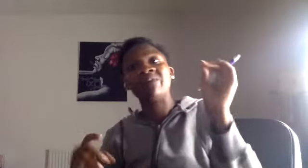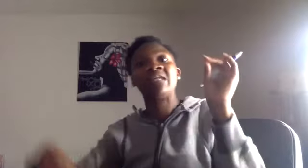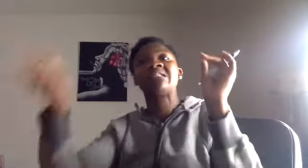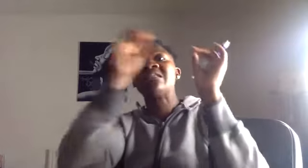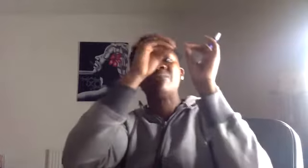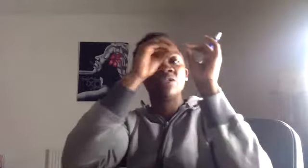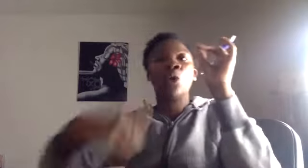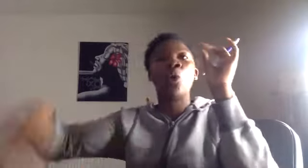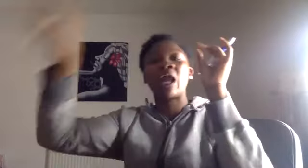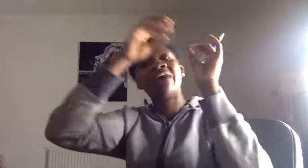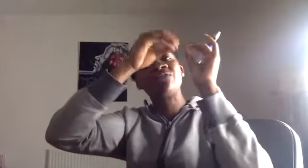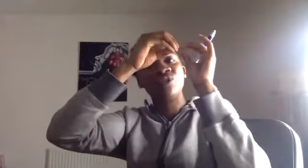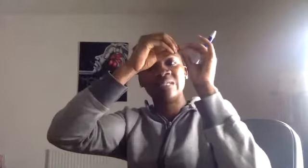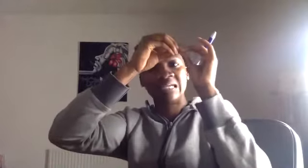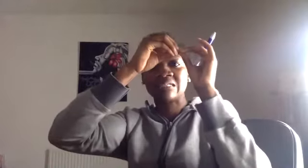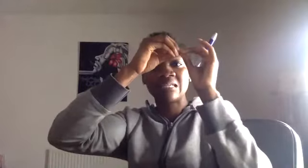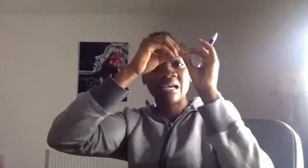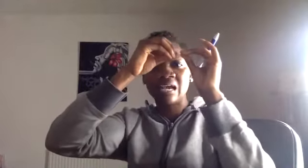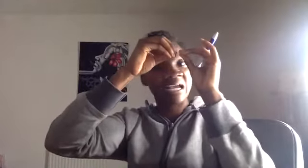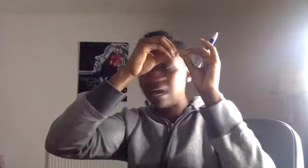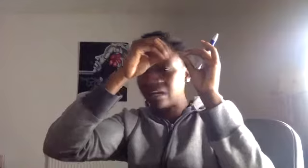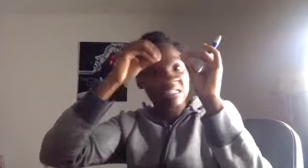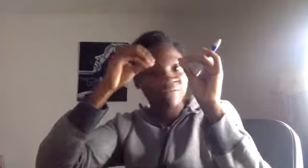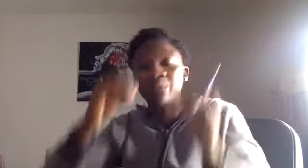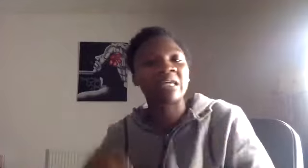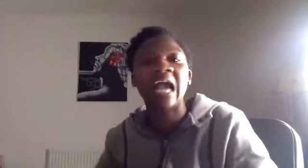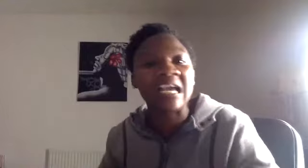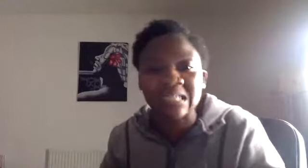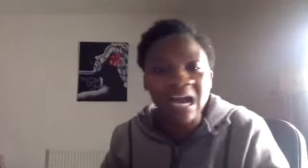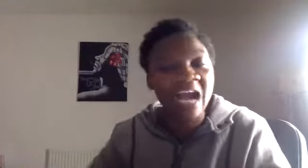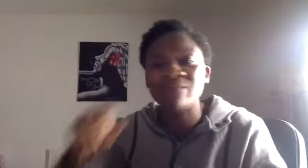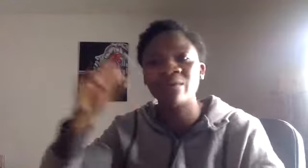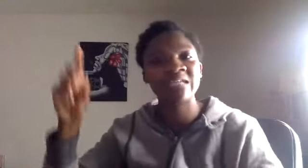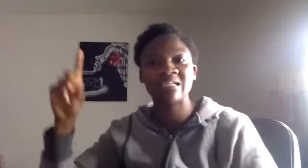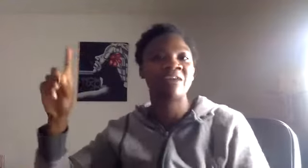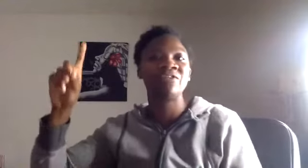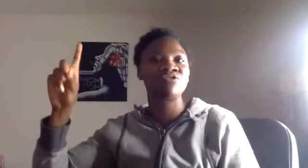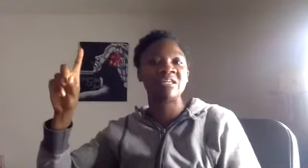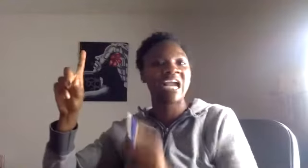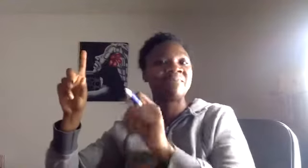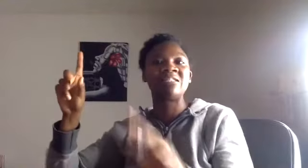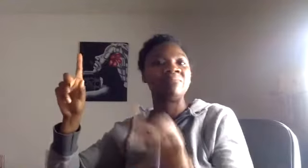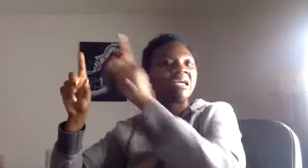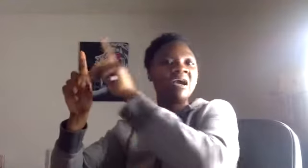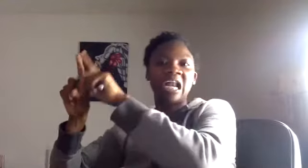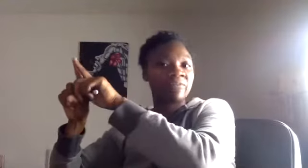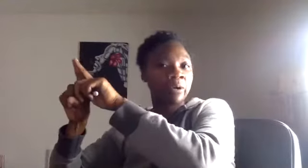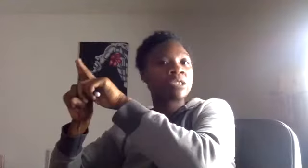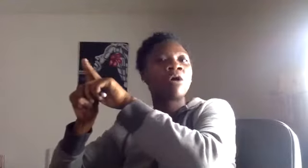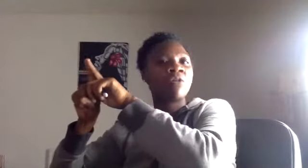this and this means all I have to do is this. Because if that were the case, every rotator cuff injury that came into me, I'd have a protocol that